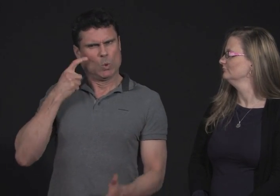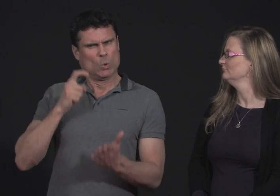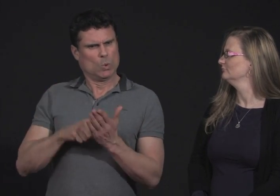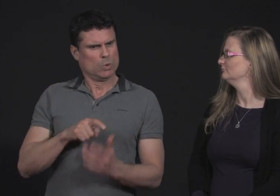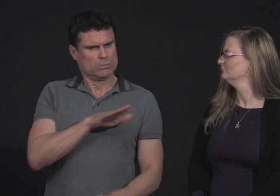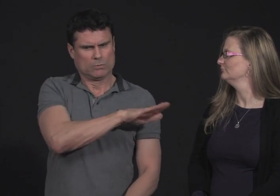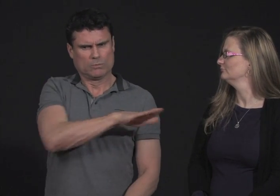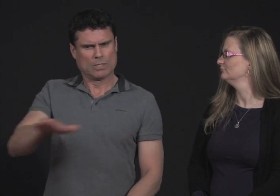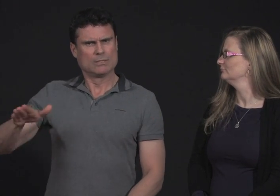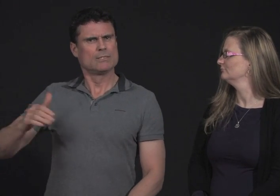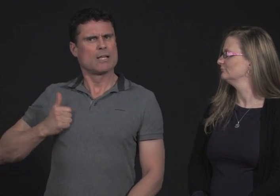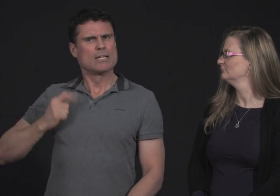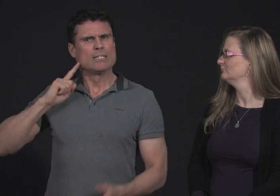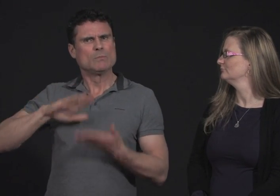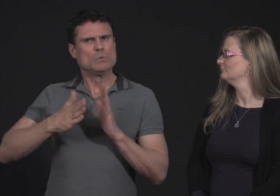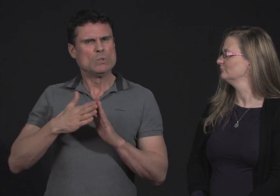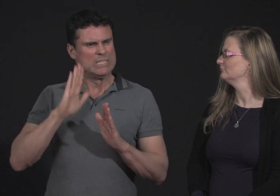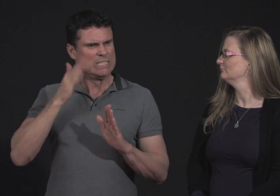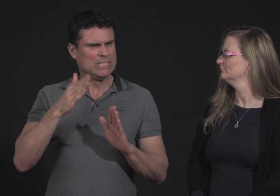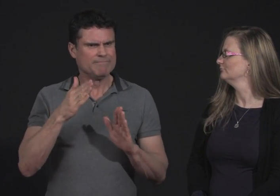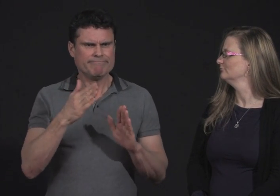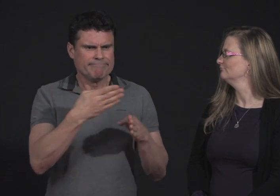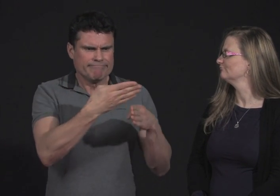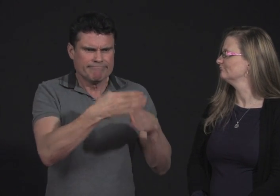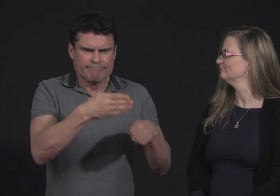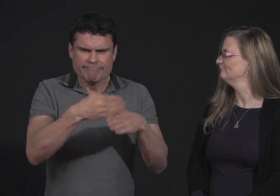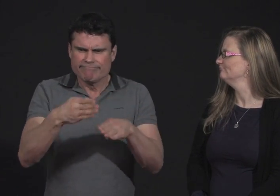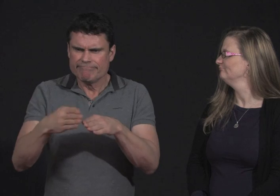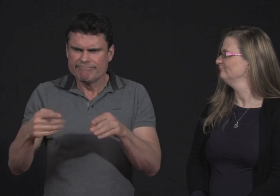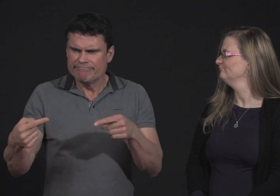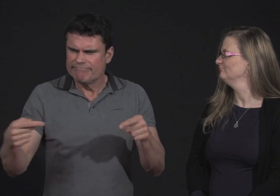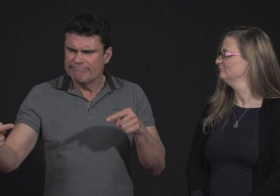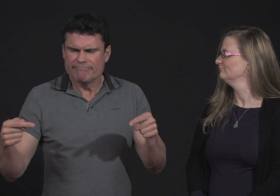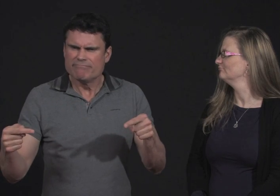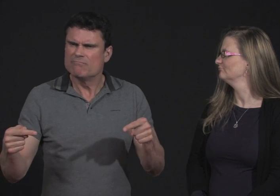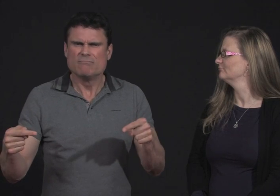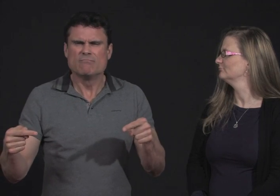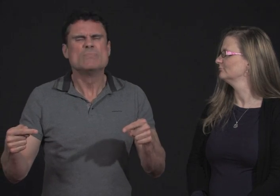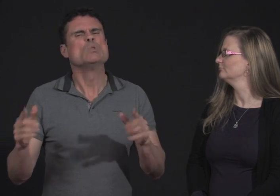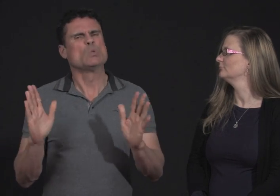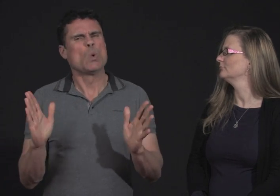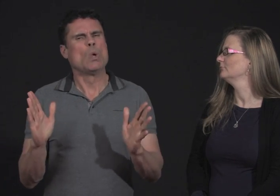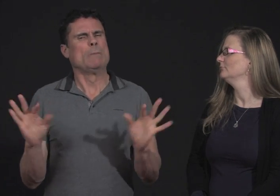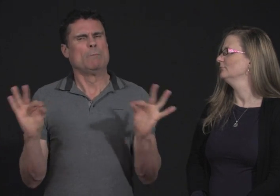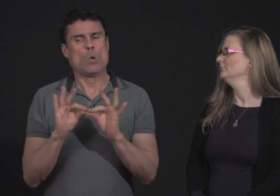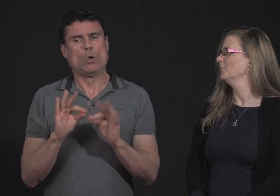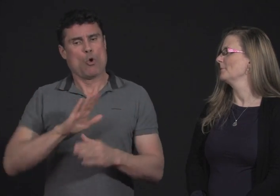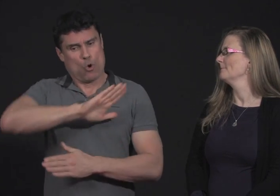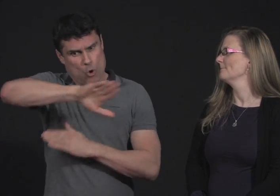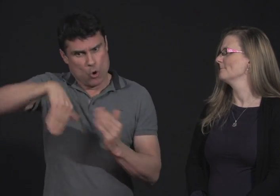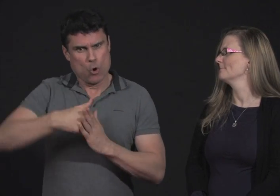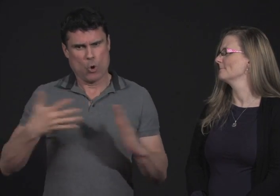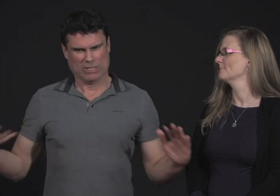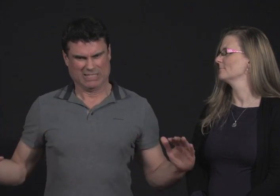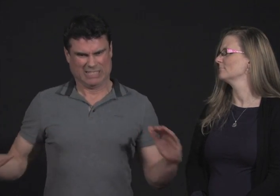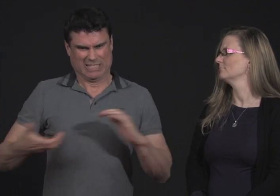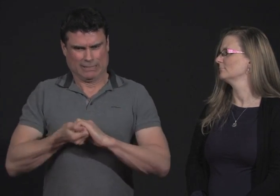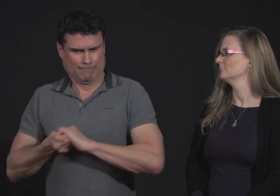They did notice that at first the deaf community seemed a little bit divided. The CRTC reported back to us saying that it was